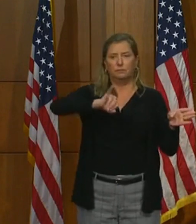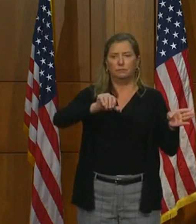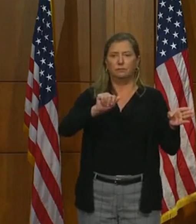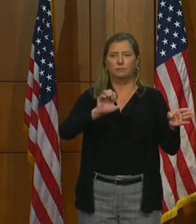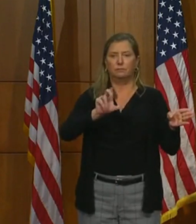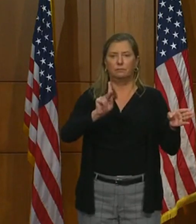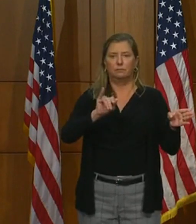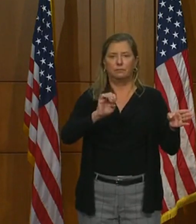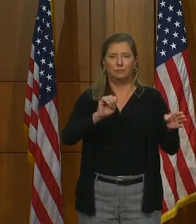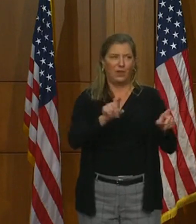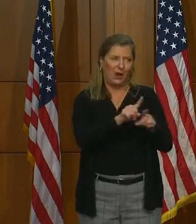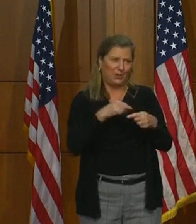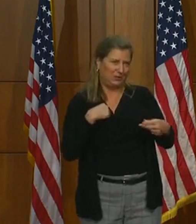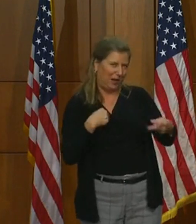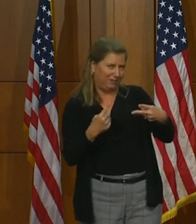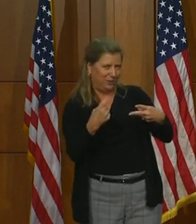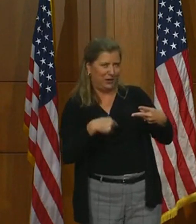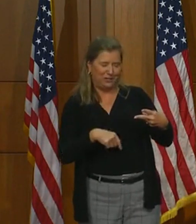I have a few questions.